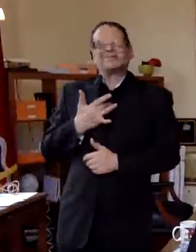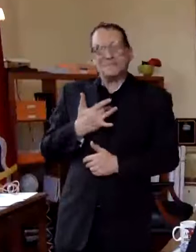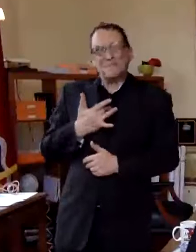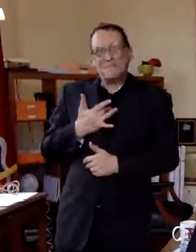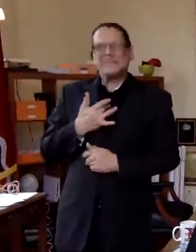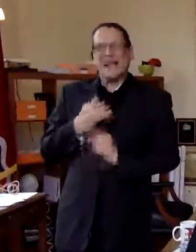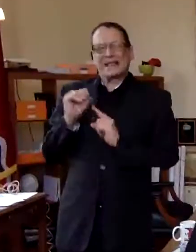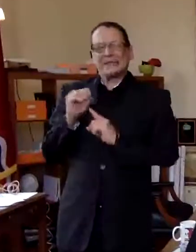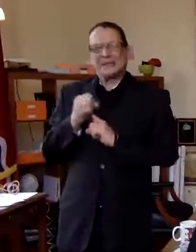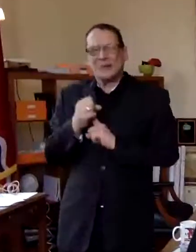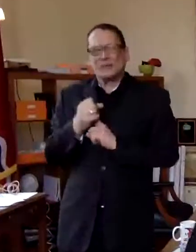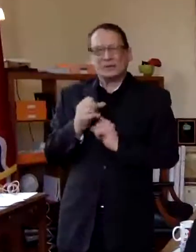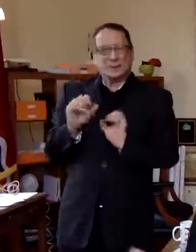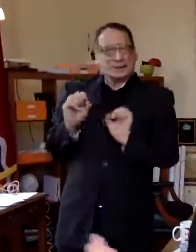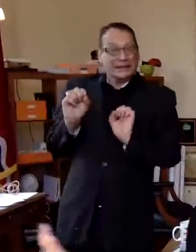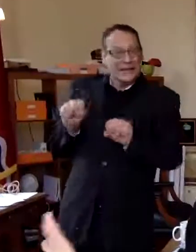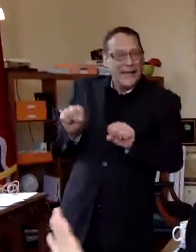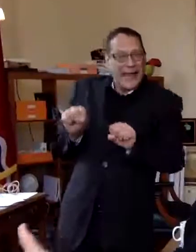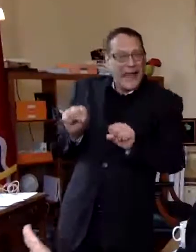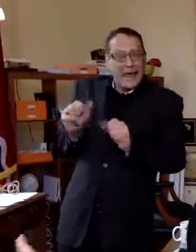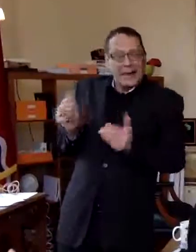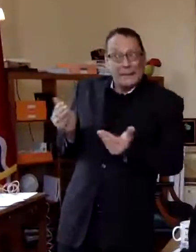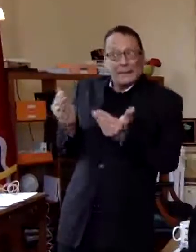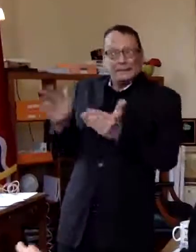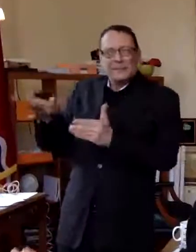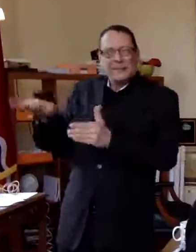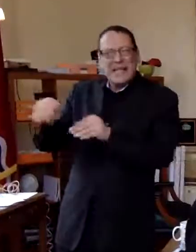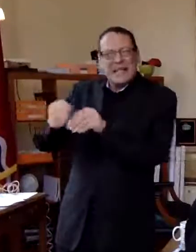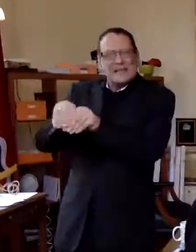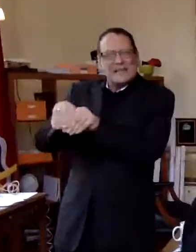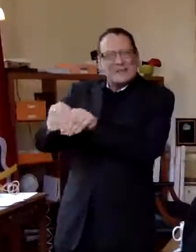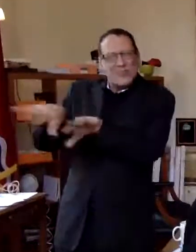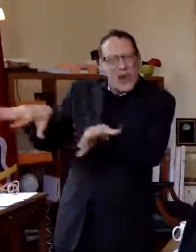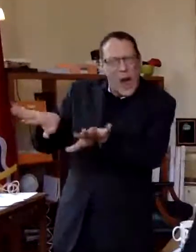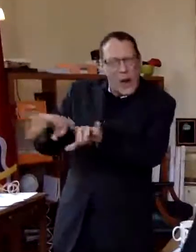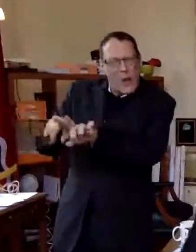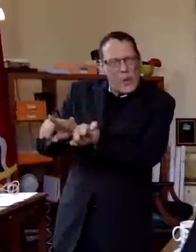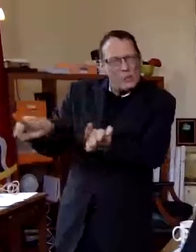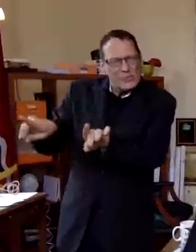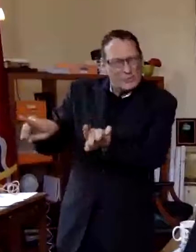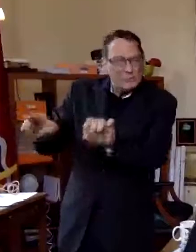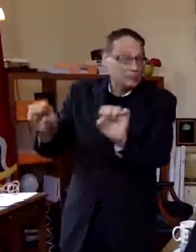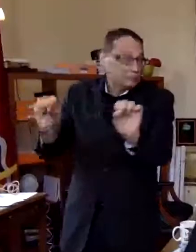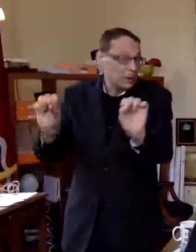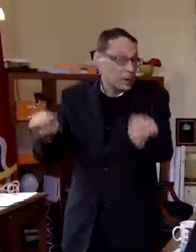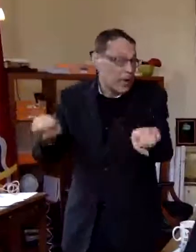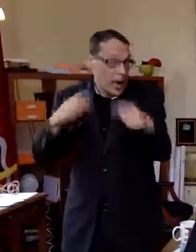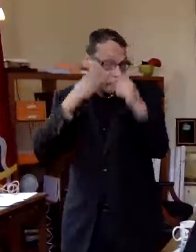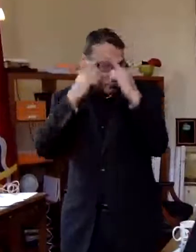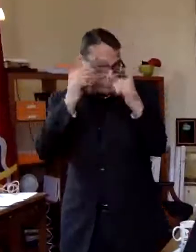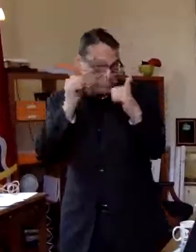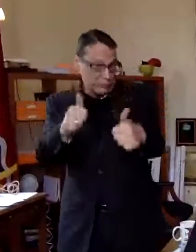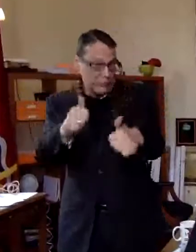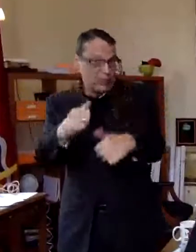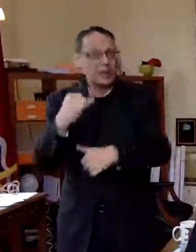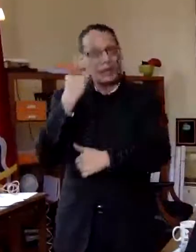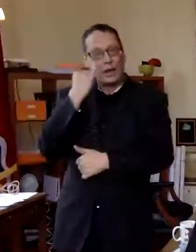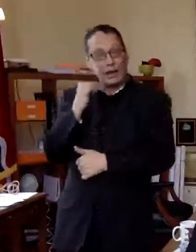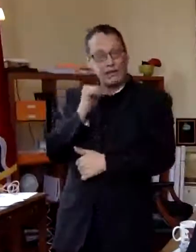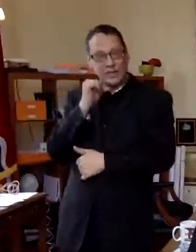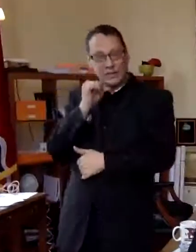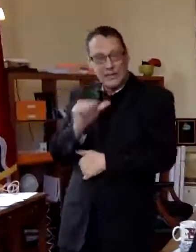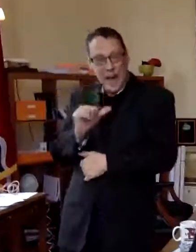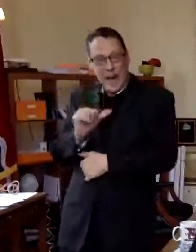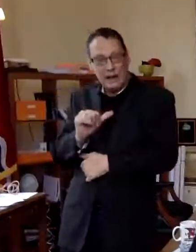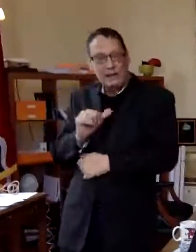where you can suggest that maybe hey guys spread out you can do that um and if not you can call 622